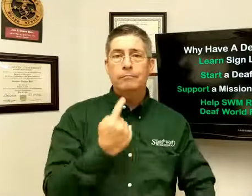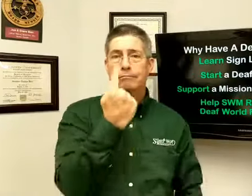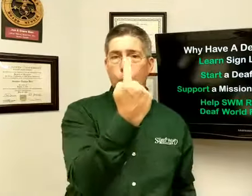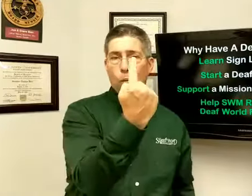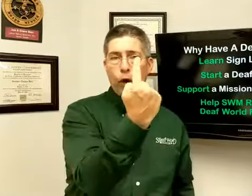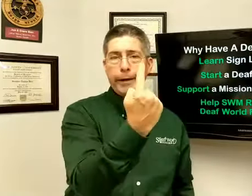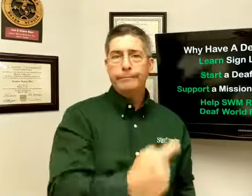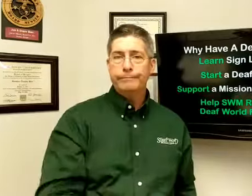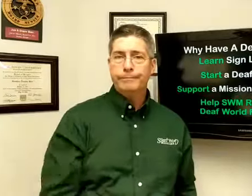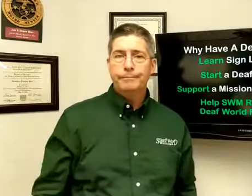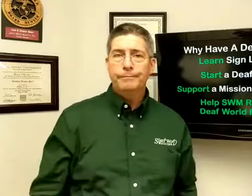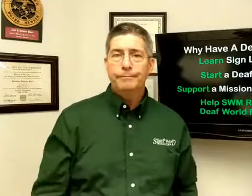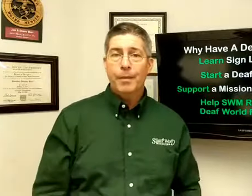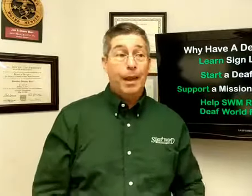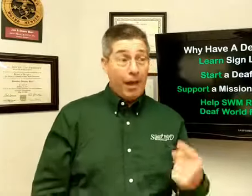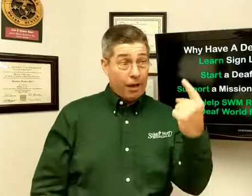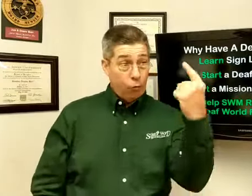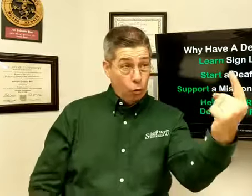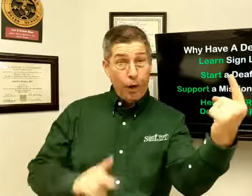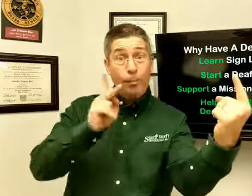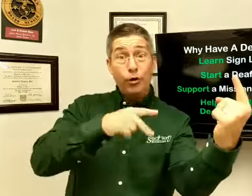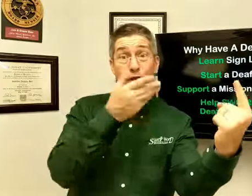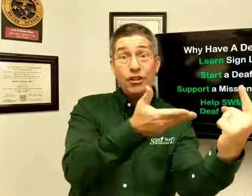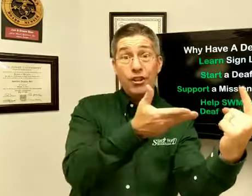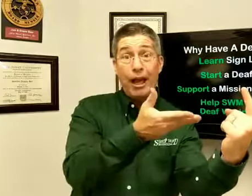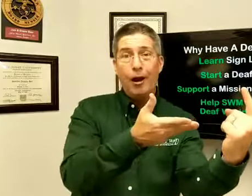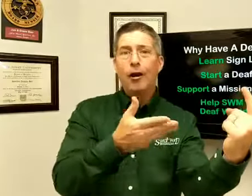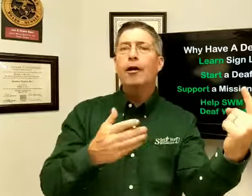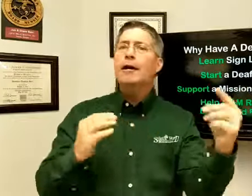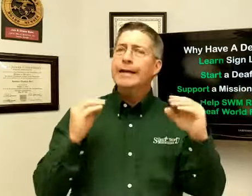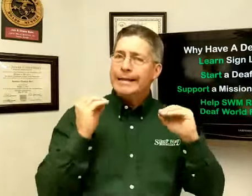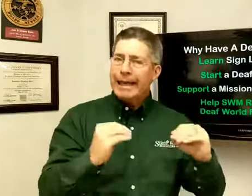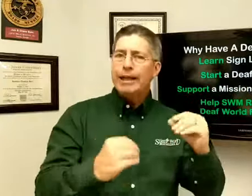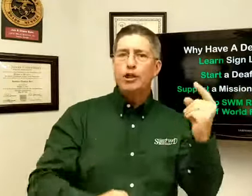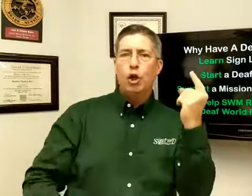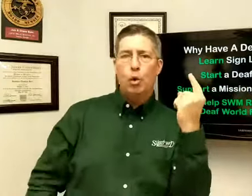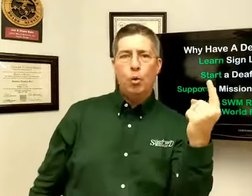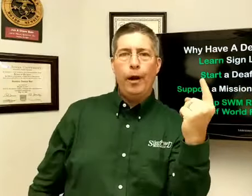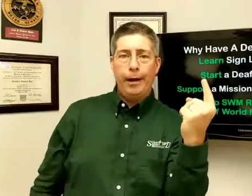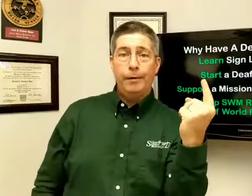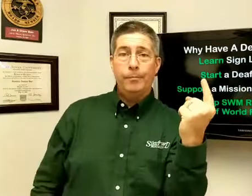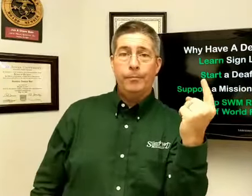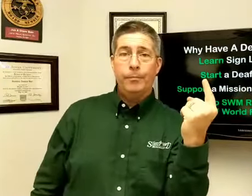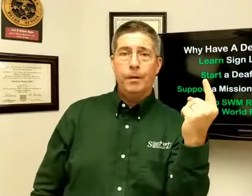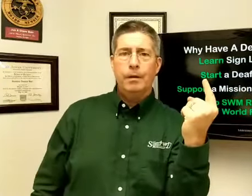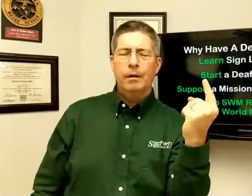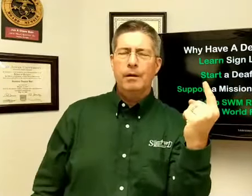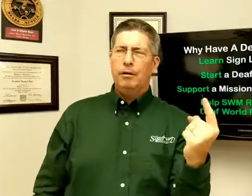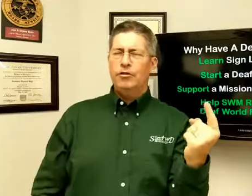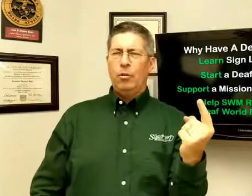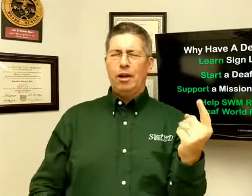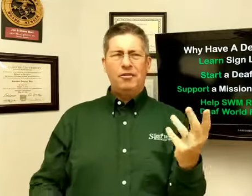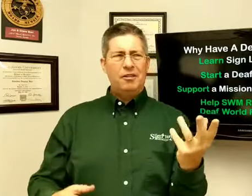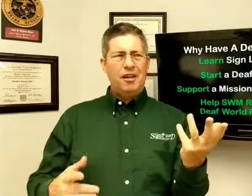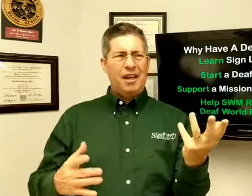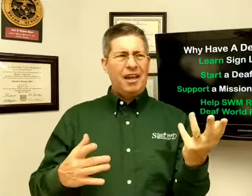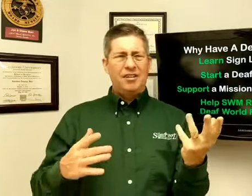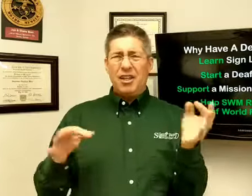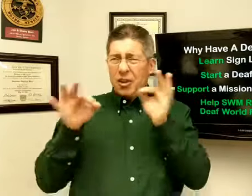One. If one person is there, teach one. You say, well, is it